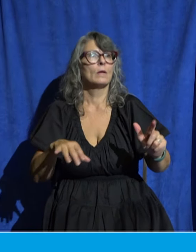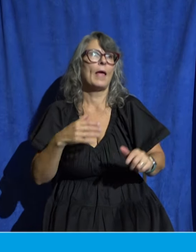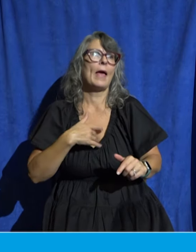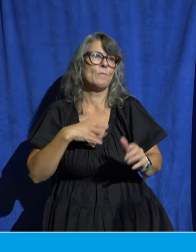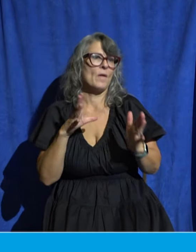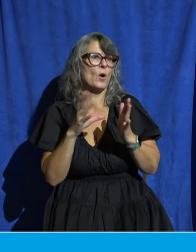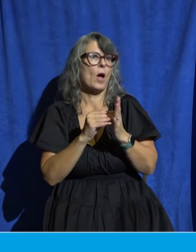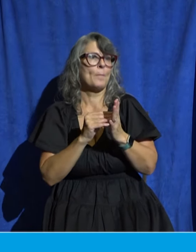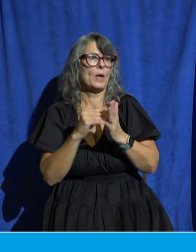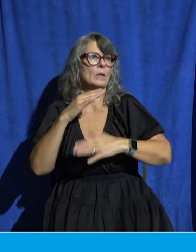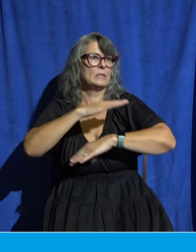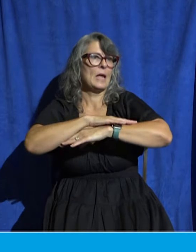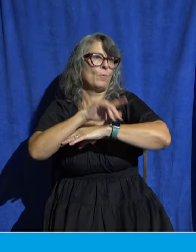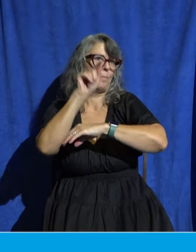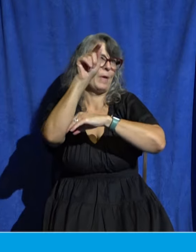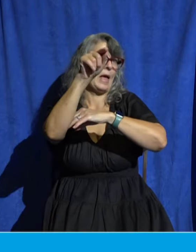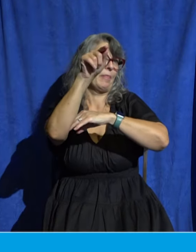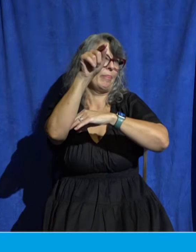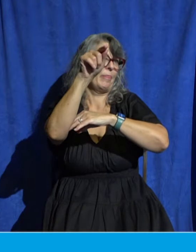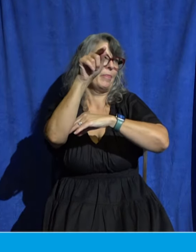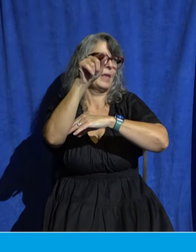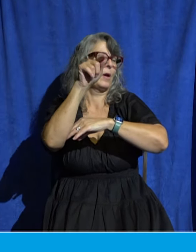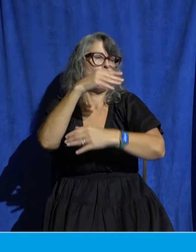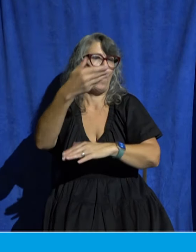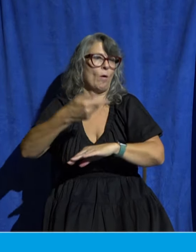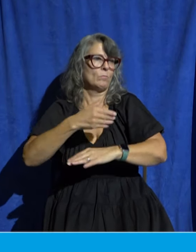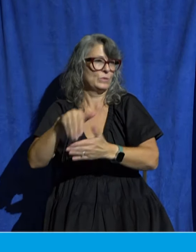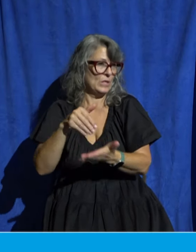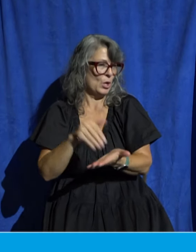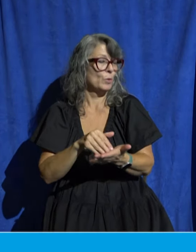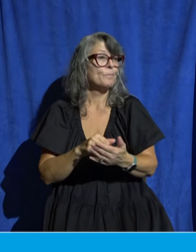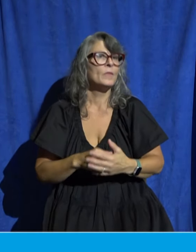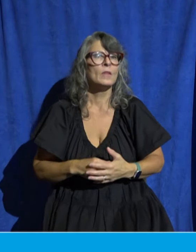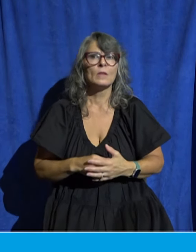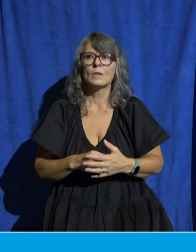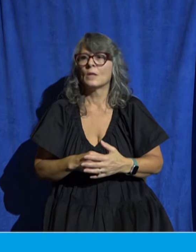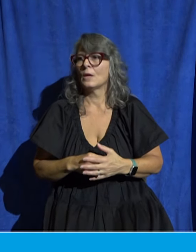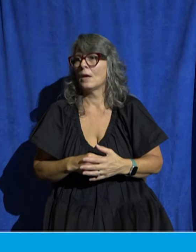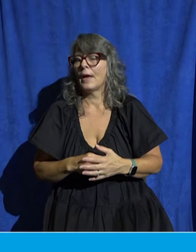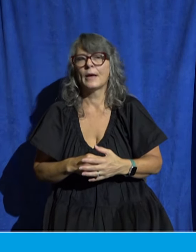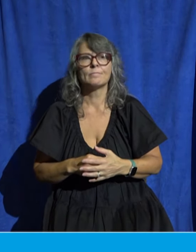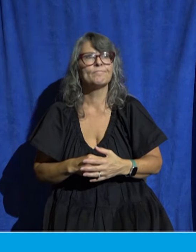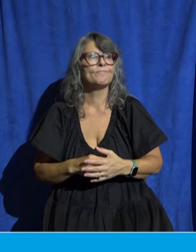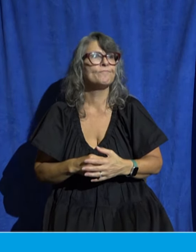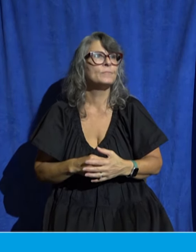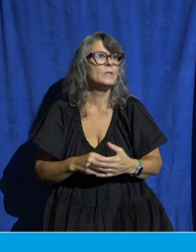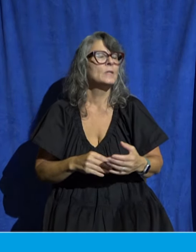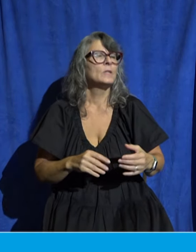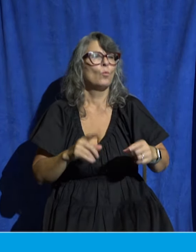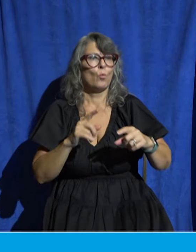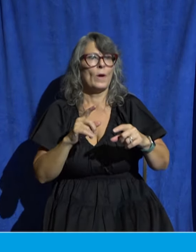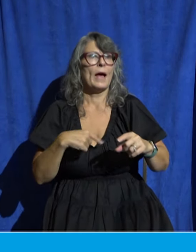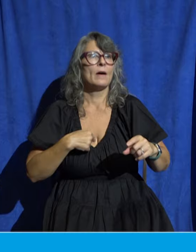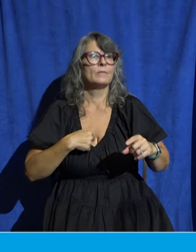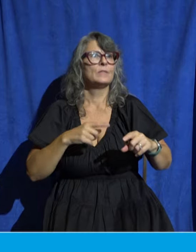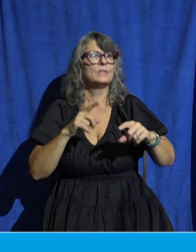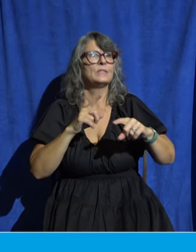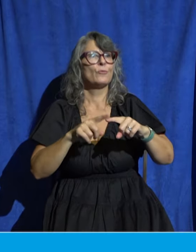at our welcome center we also even have printouts all throughout the room of that section starting on page 17 so you can even look at those